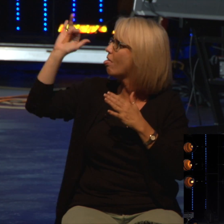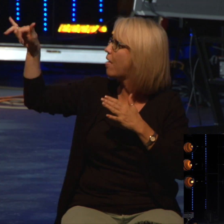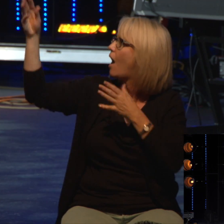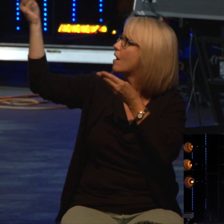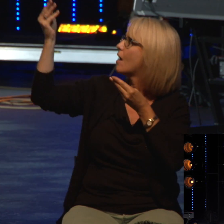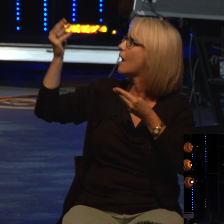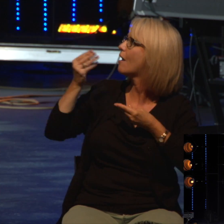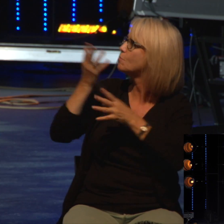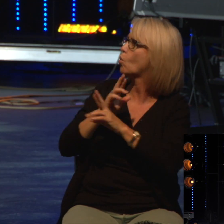his redemption